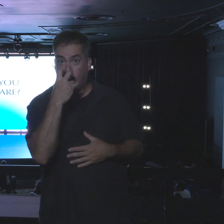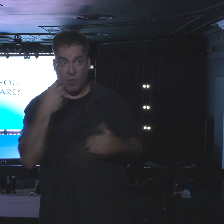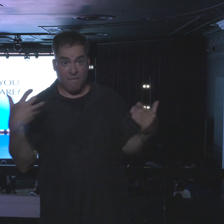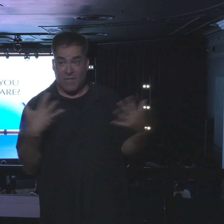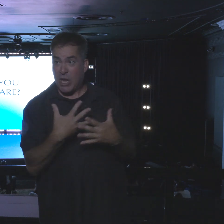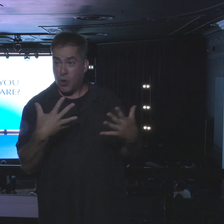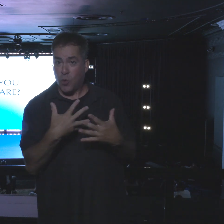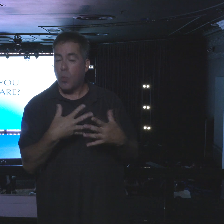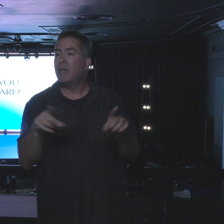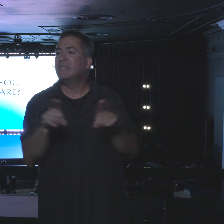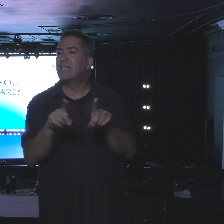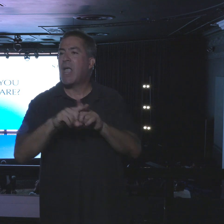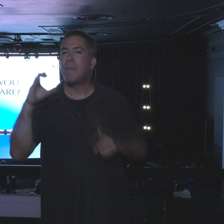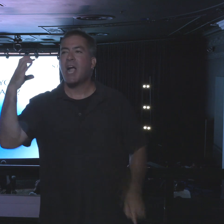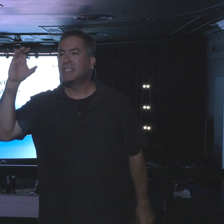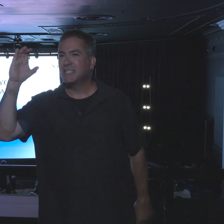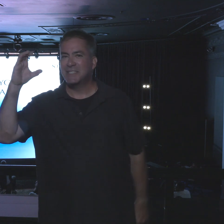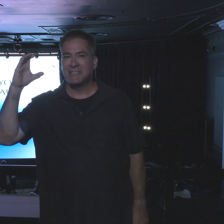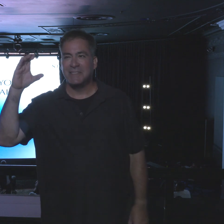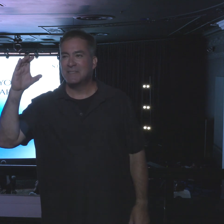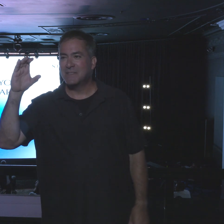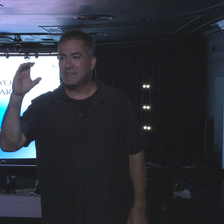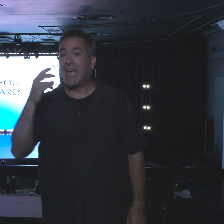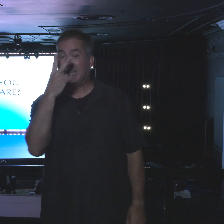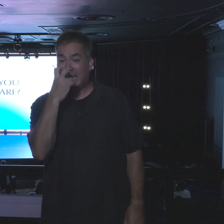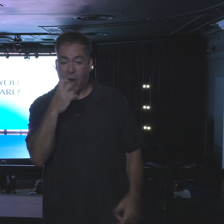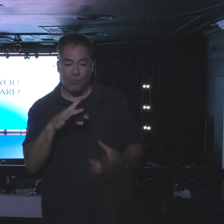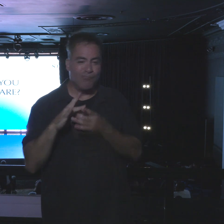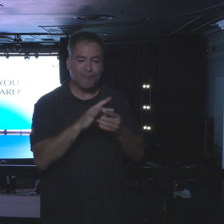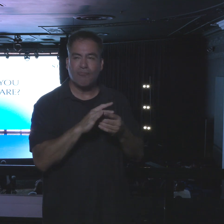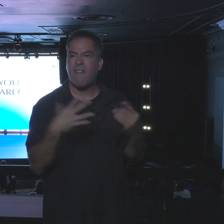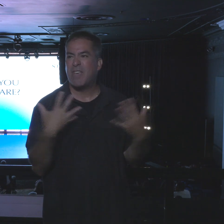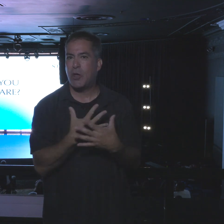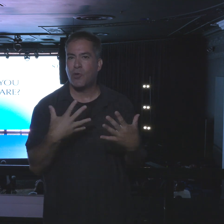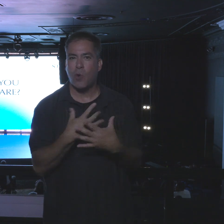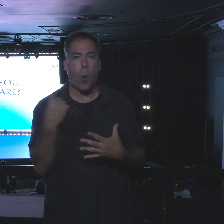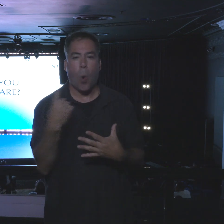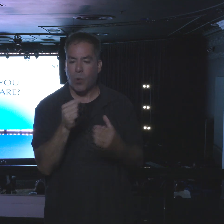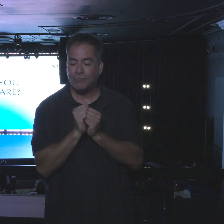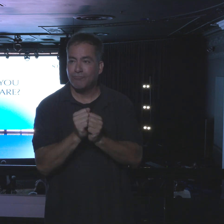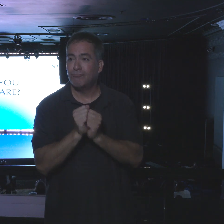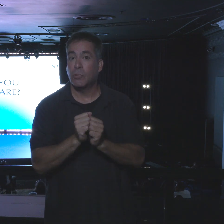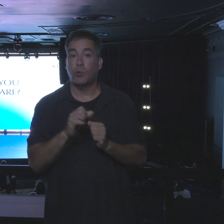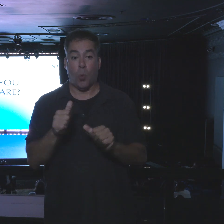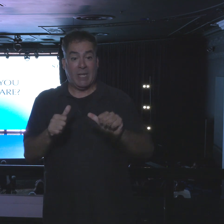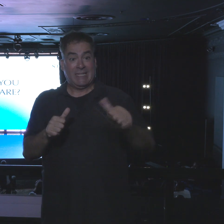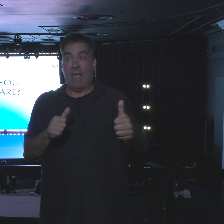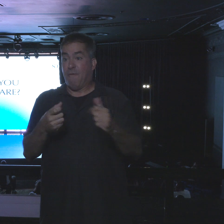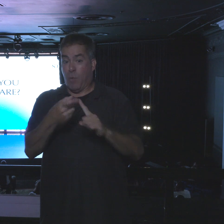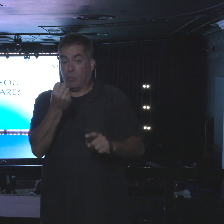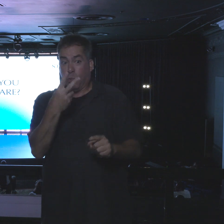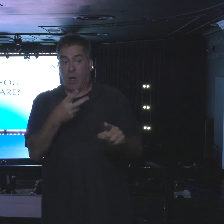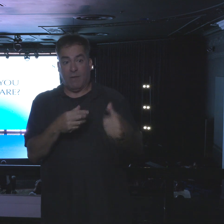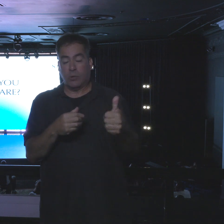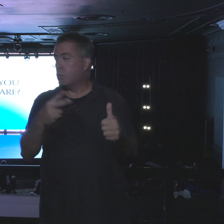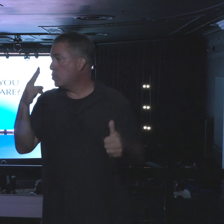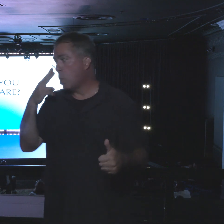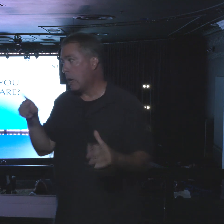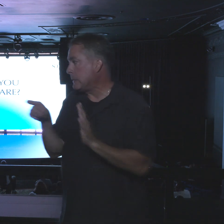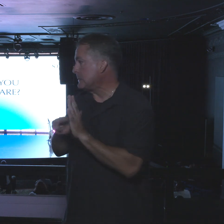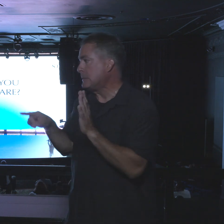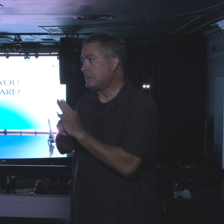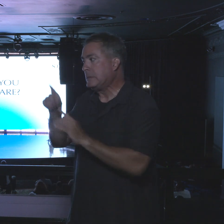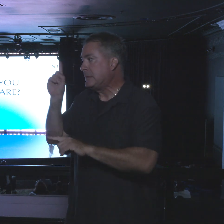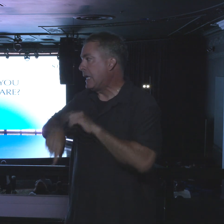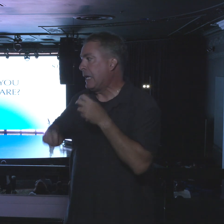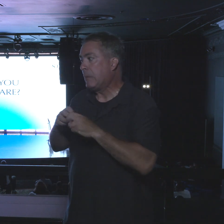They always travel together. So 10 saw obstacles, two saw opportunities. 10 saw